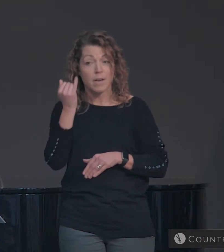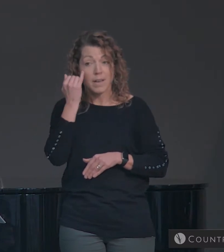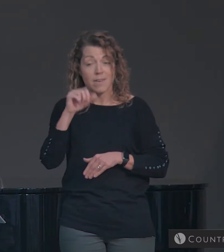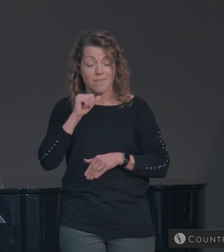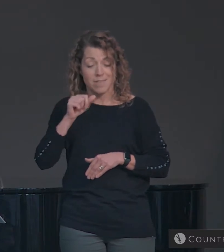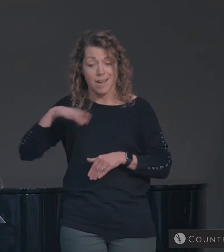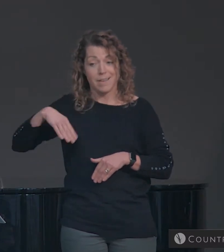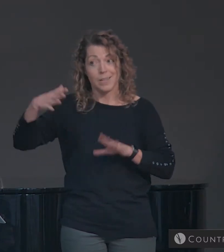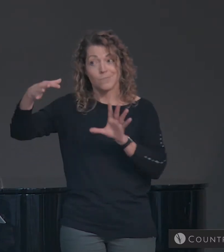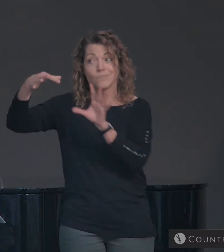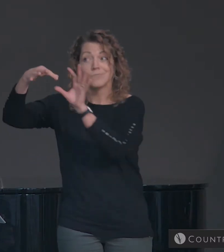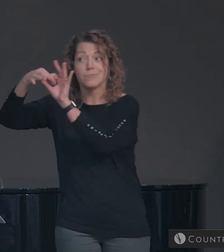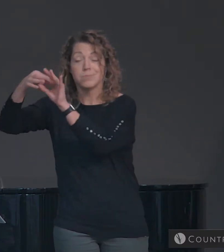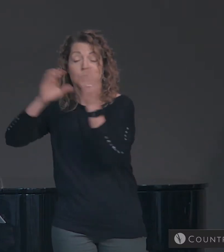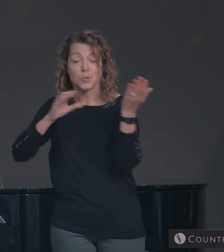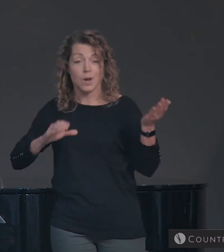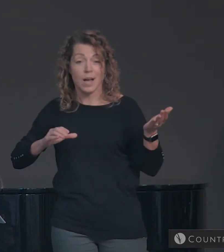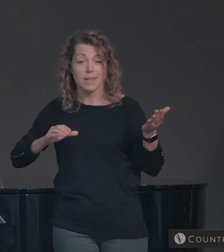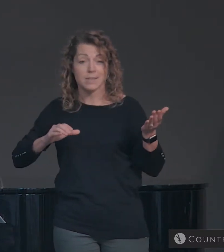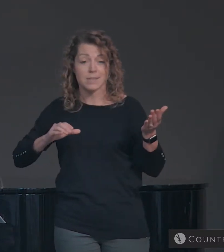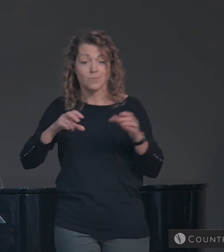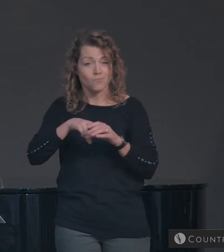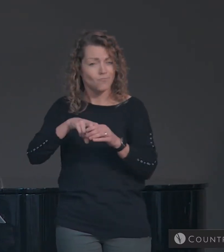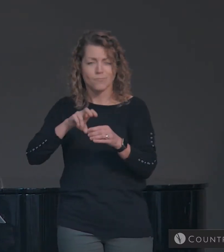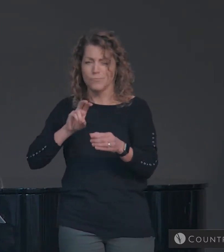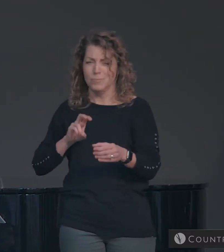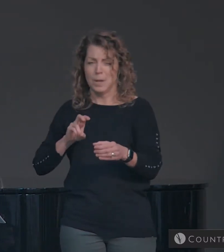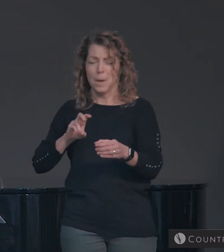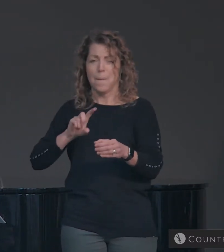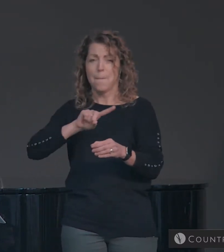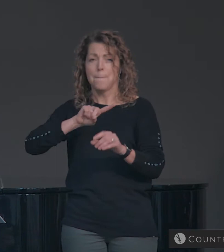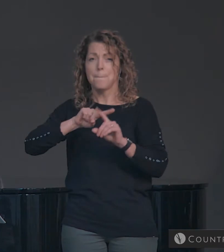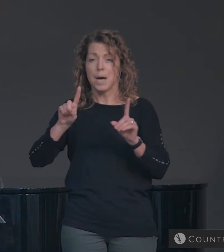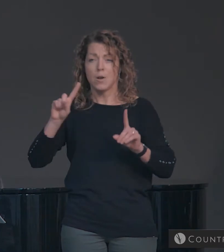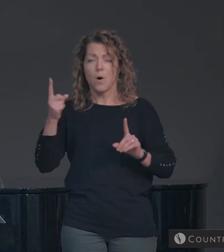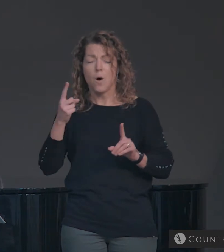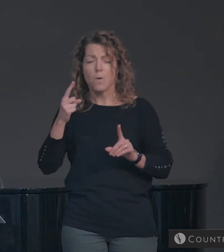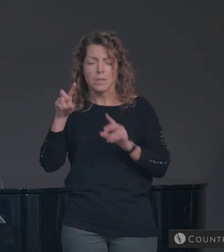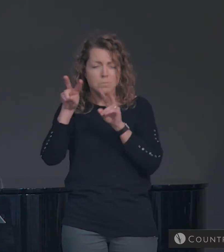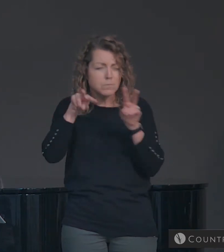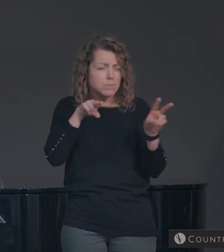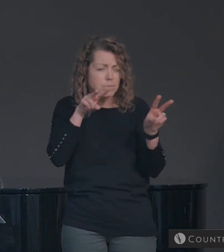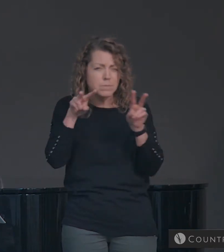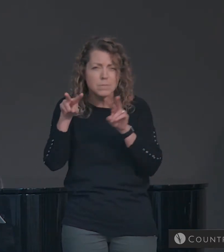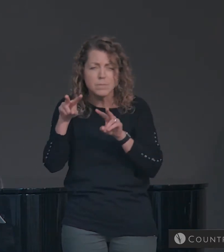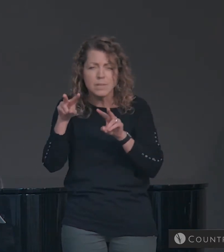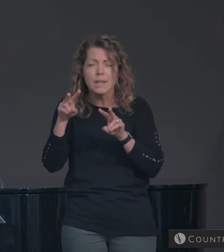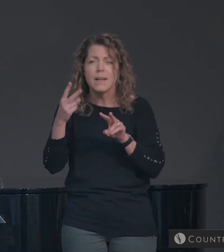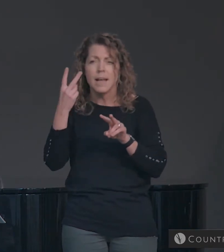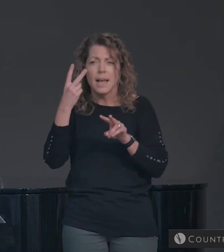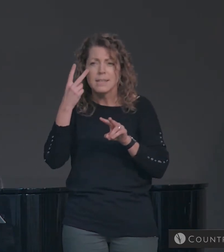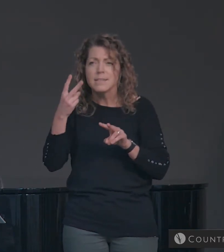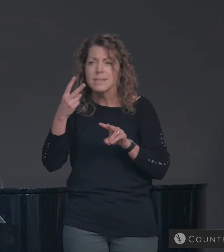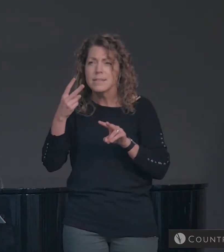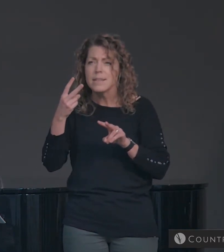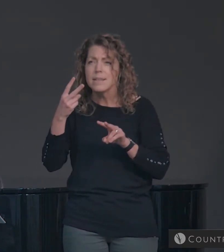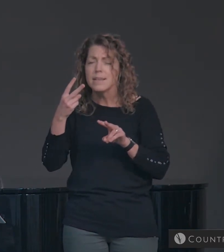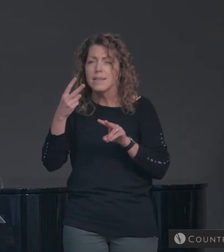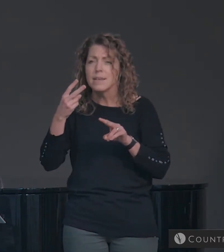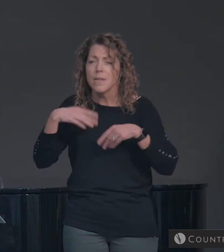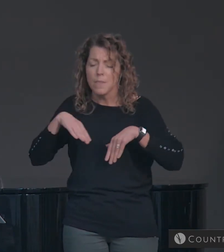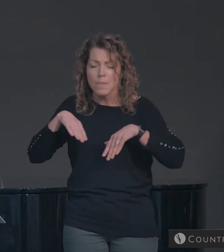with Christ We'd ask that you would not participate But observe the great sacrifice That was made for your sins